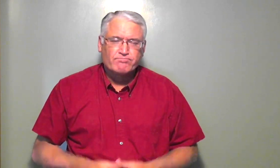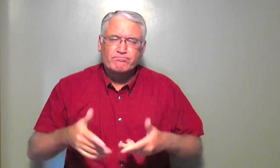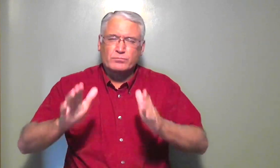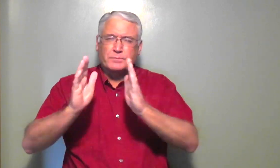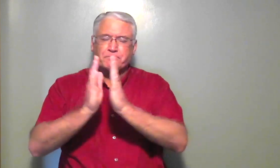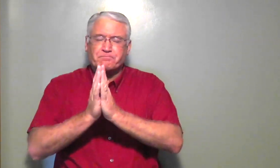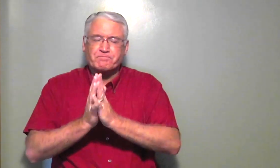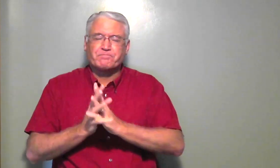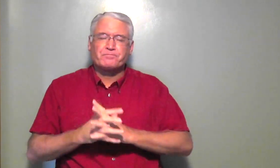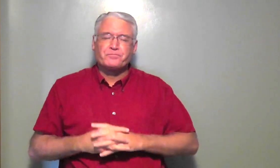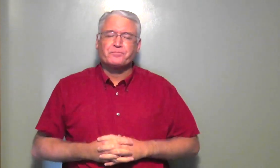Let's pray.